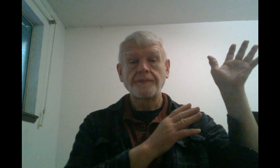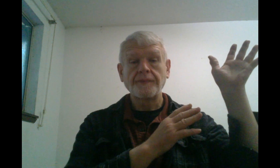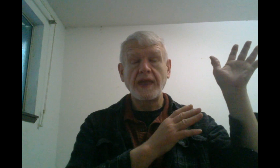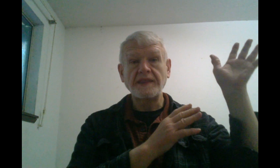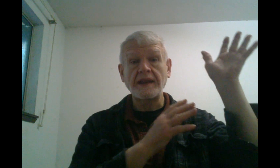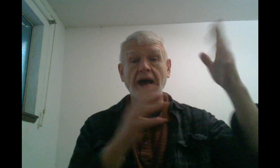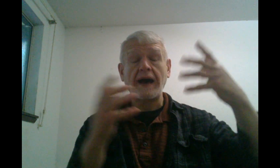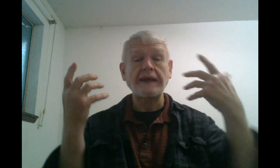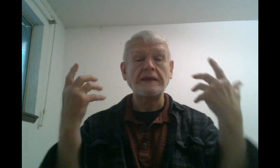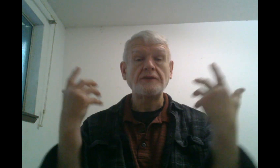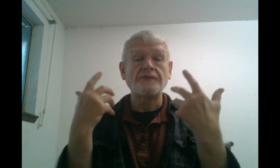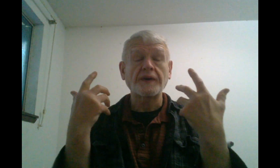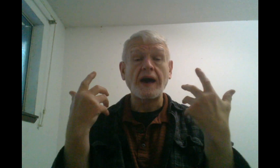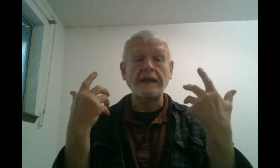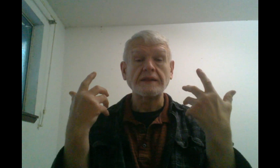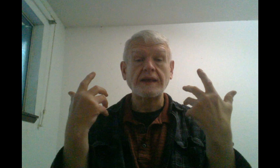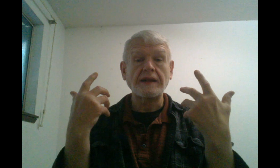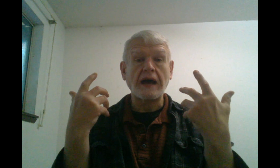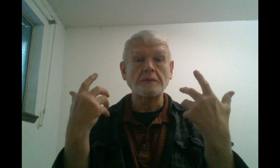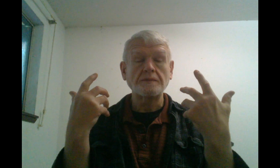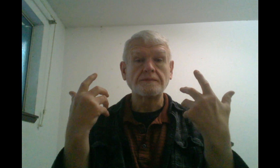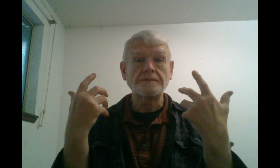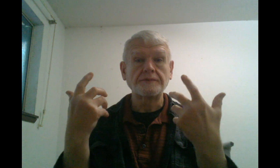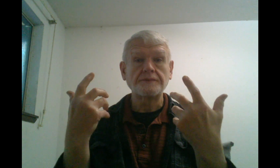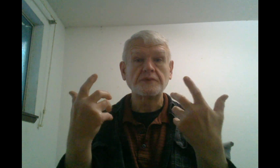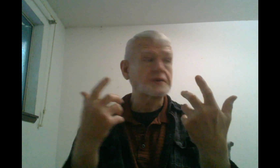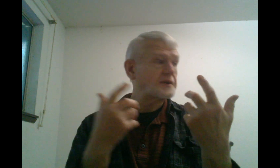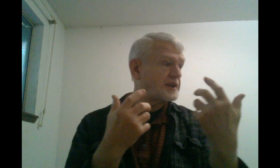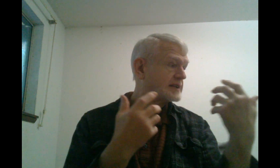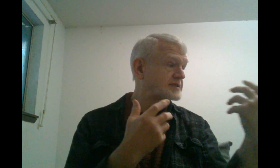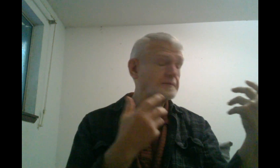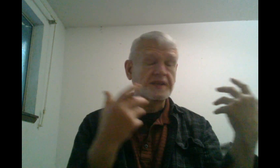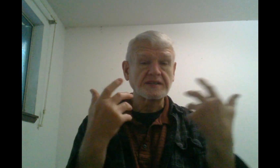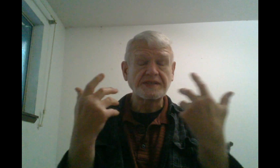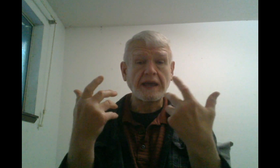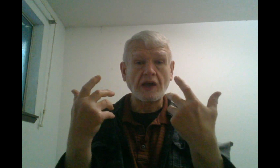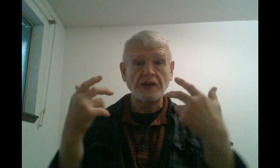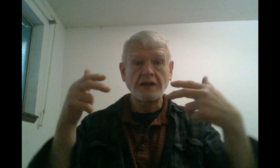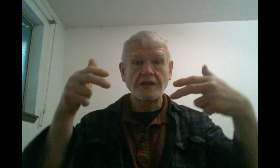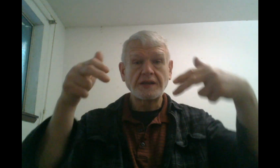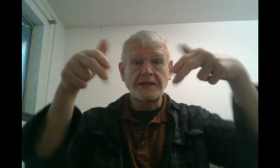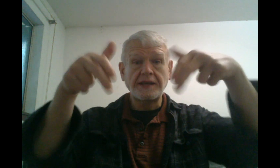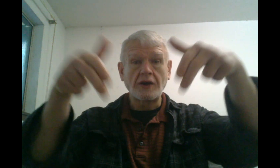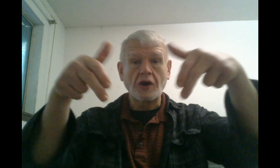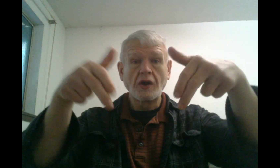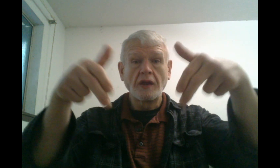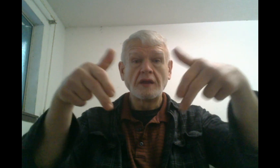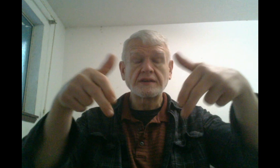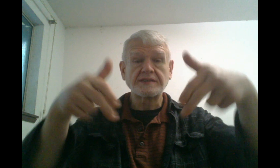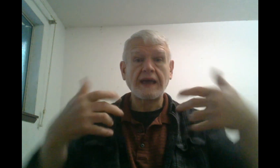And then, I forgot that I was going to need something to stay on here, because I